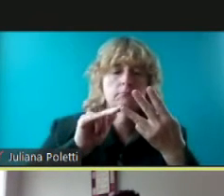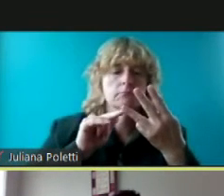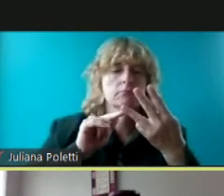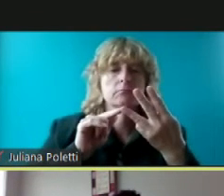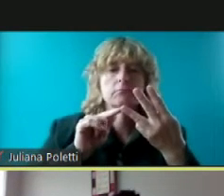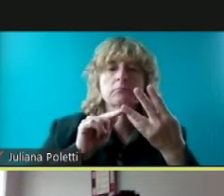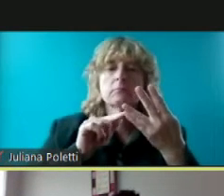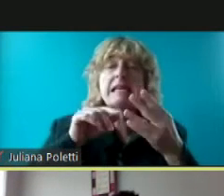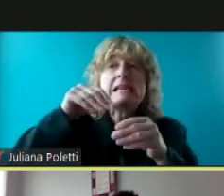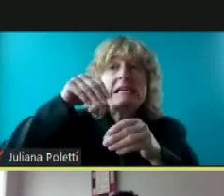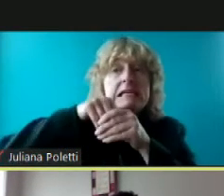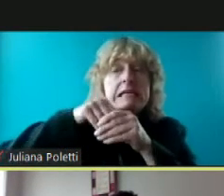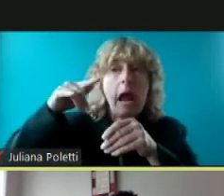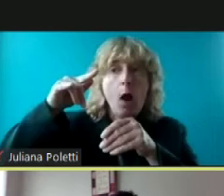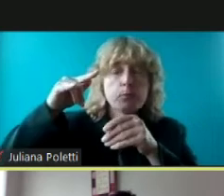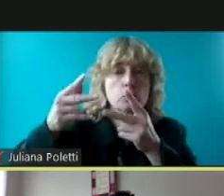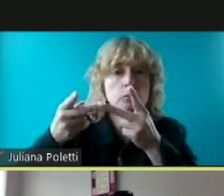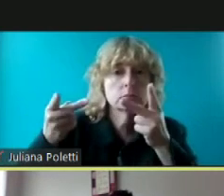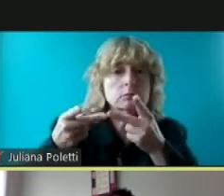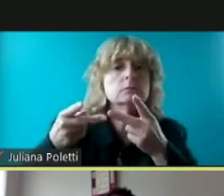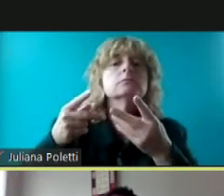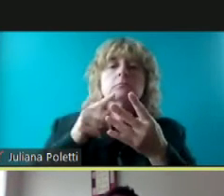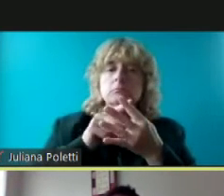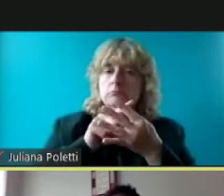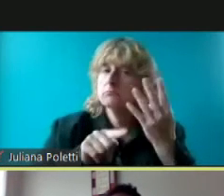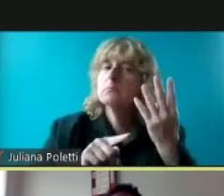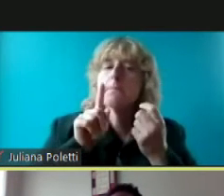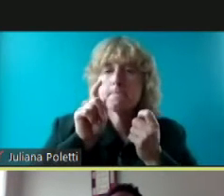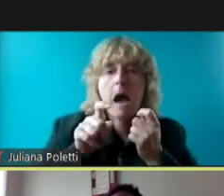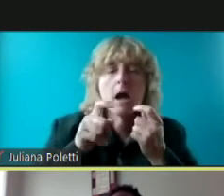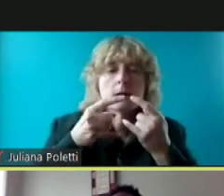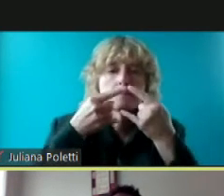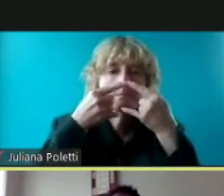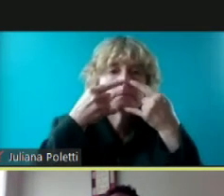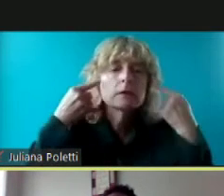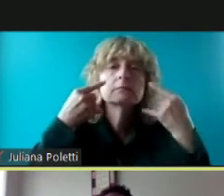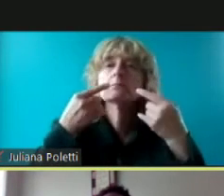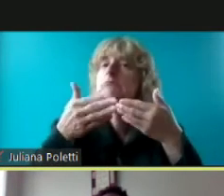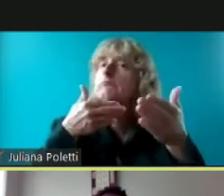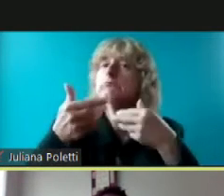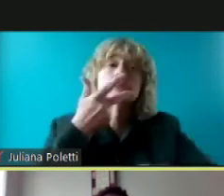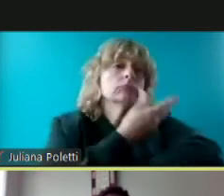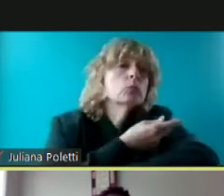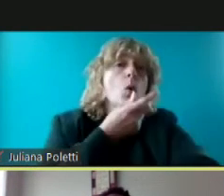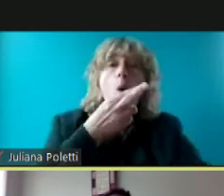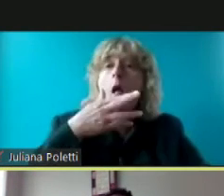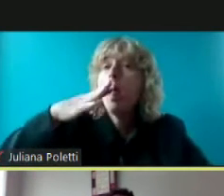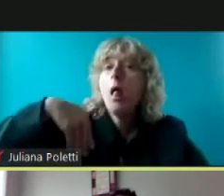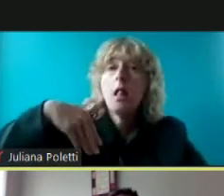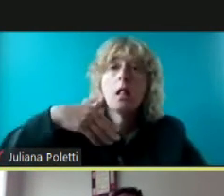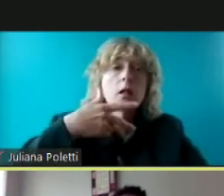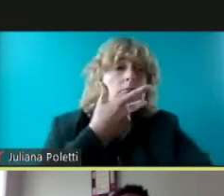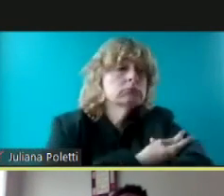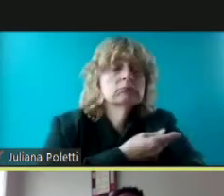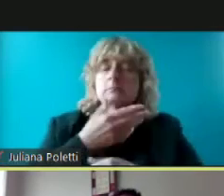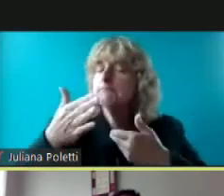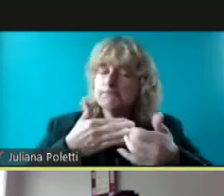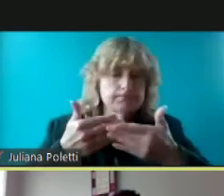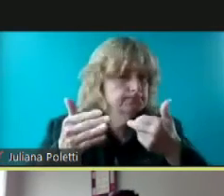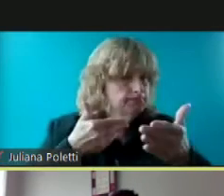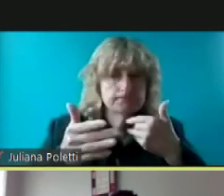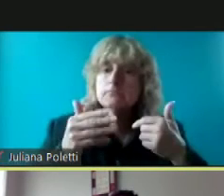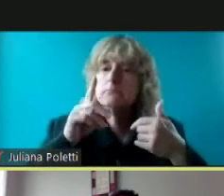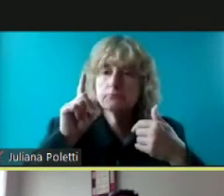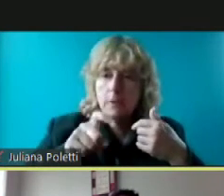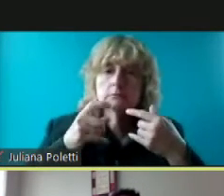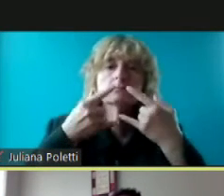or unvaccinated as far as being eligible for vaccines anyone 12 years and